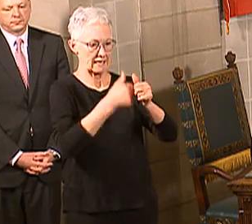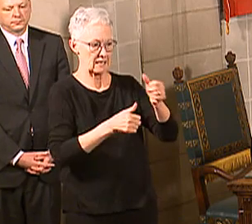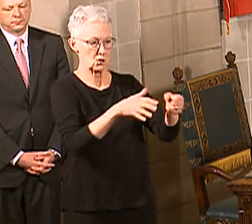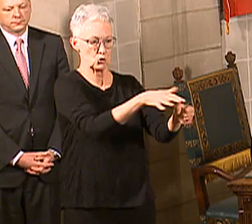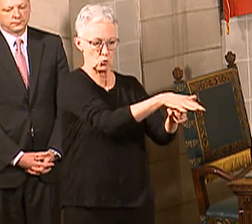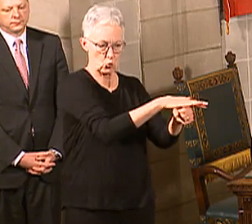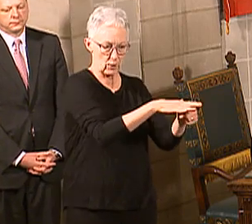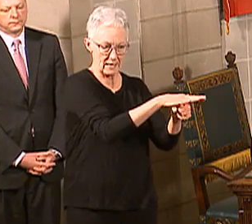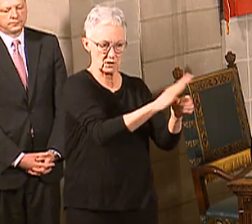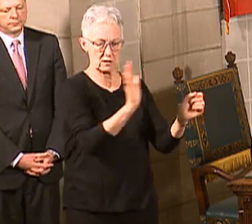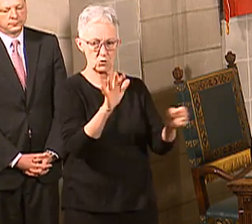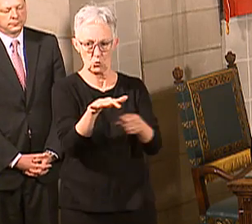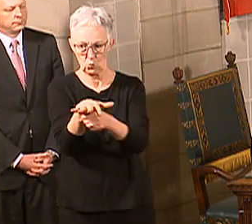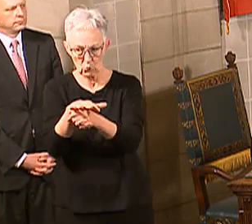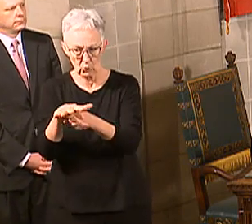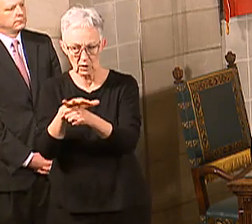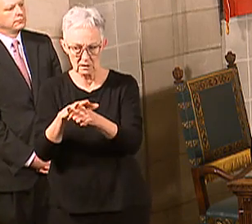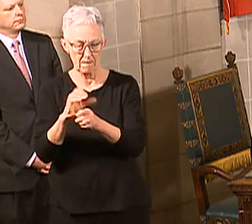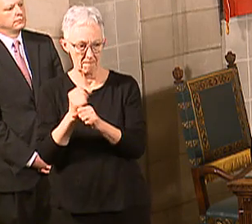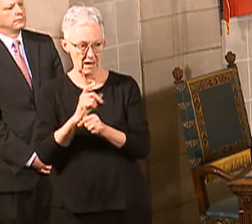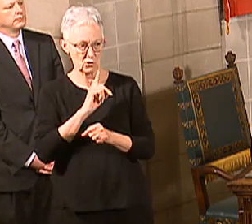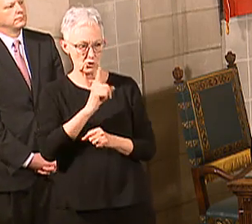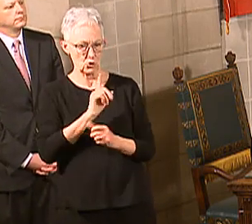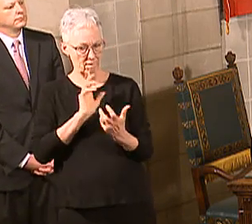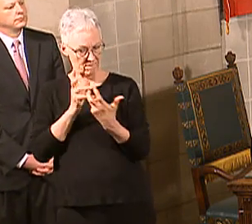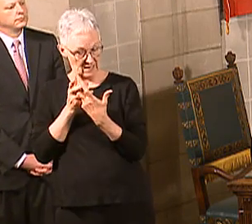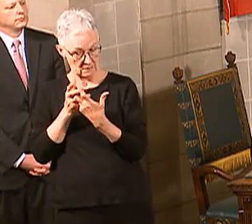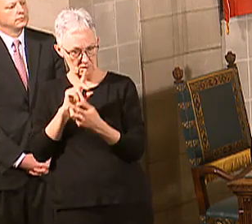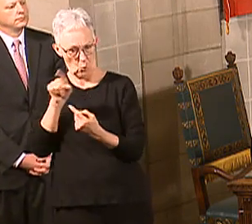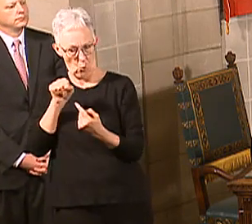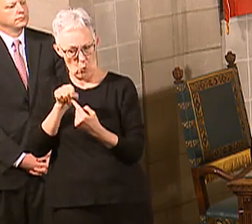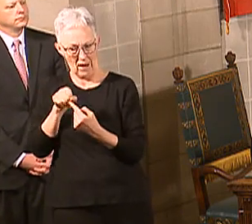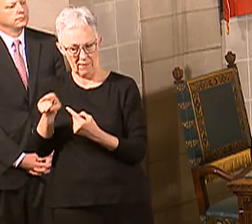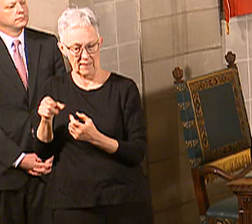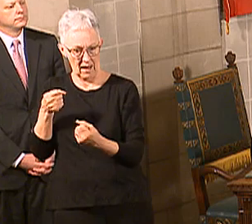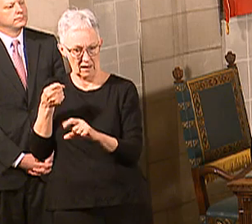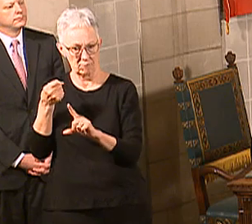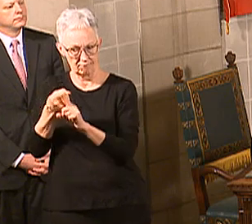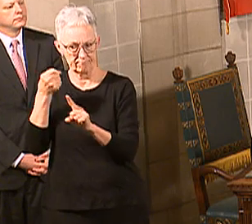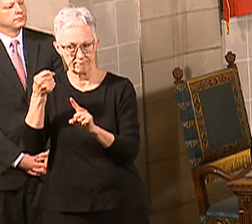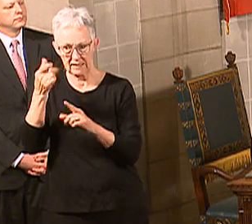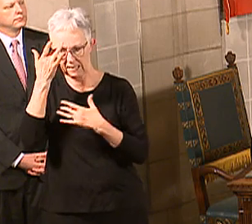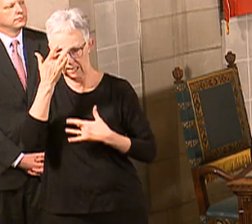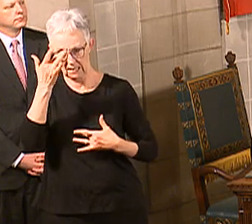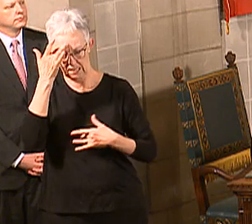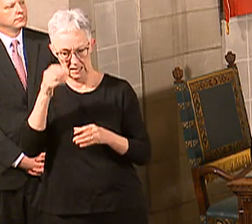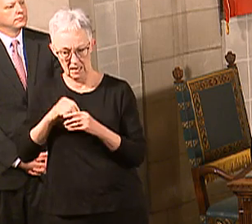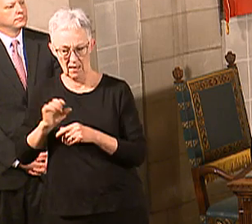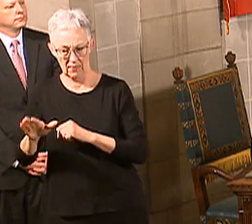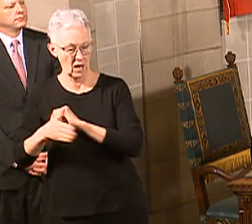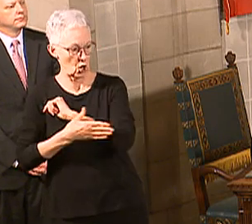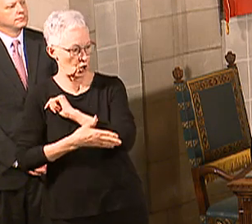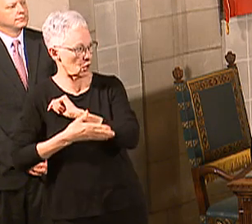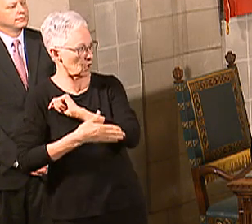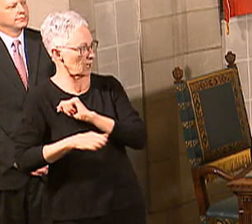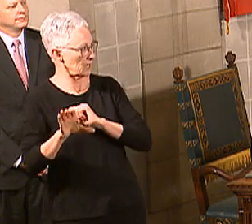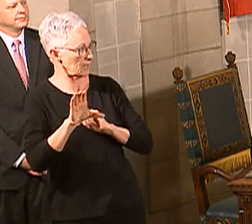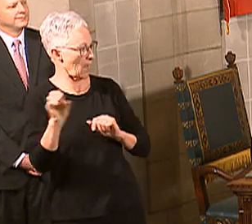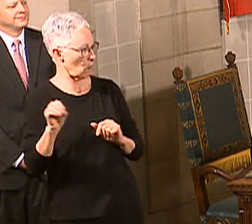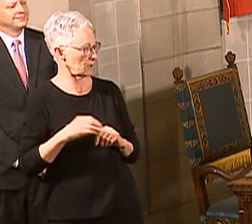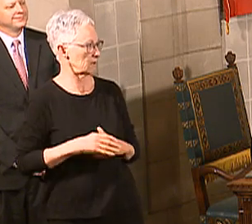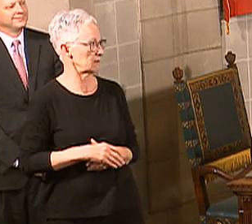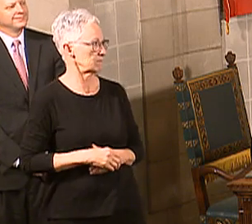make sure that we're timing it right for that community and get better compliance, which is, I'm sure, how you wish I had answered